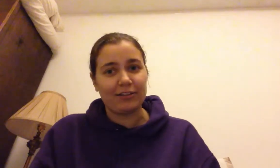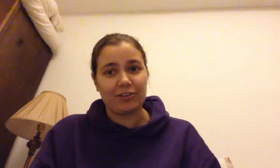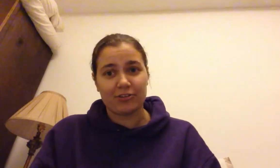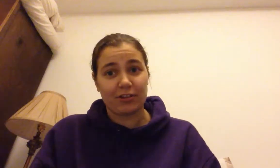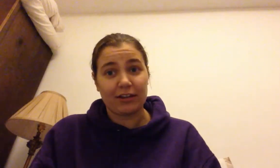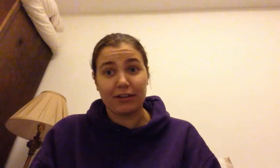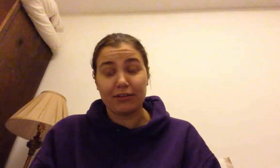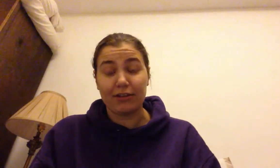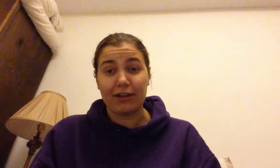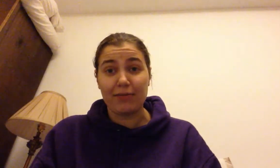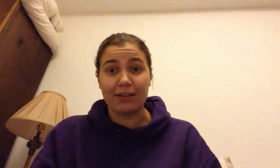suggestions, ideas, comments,